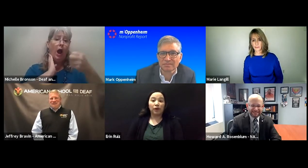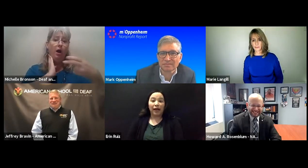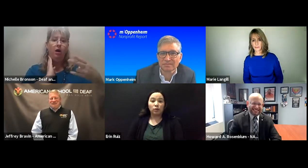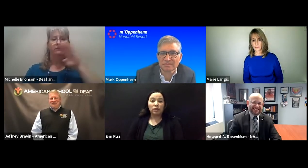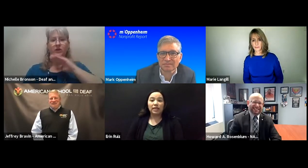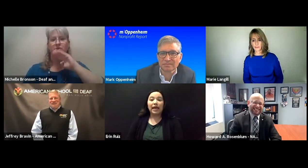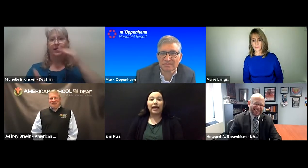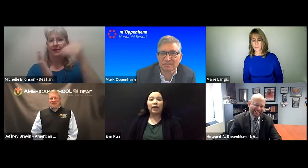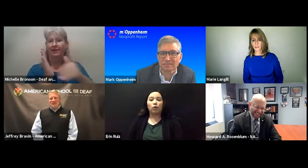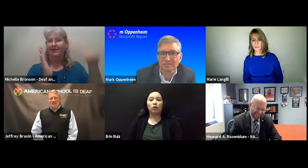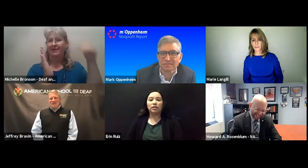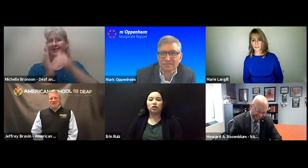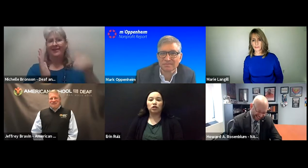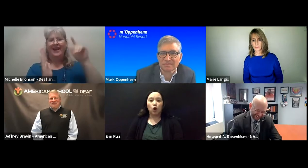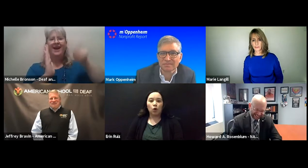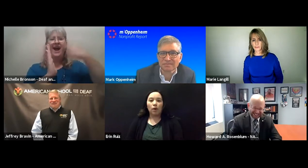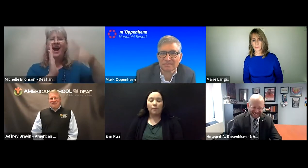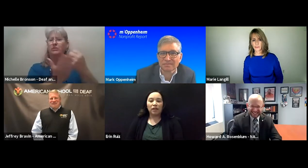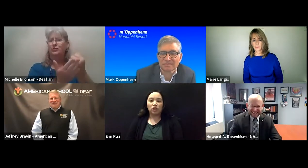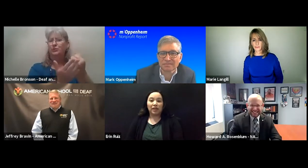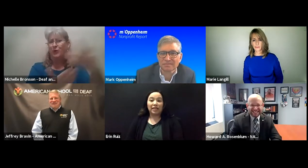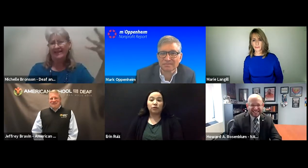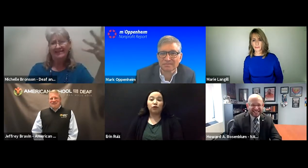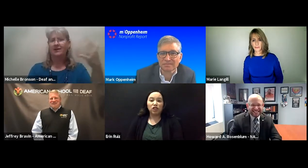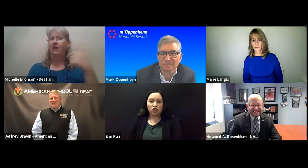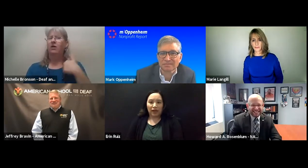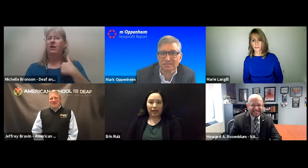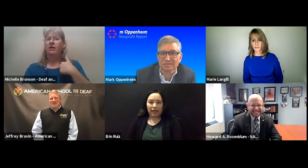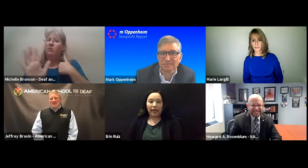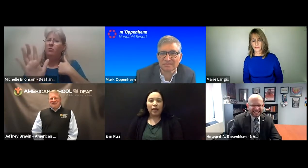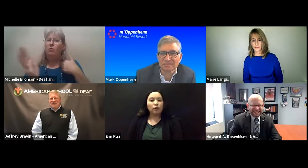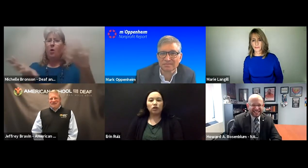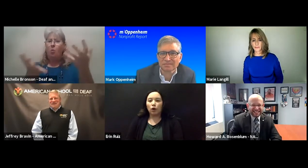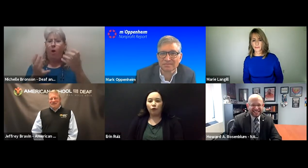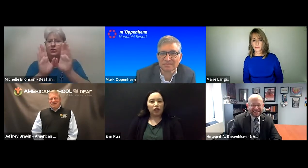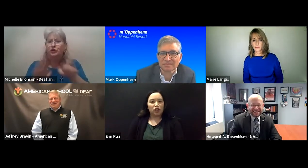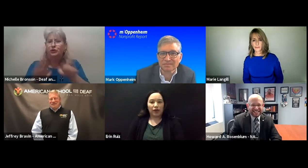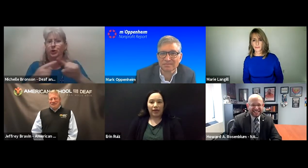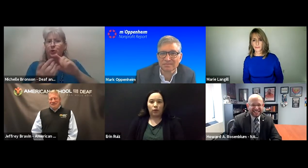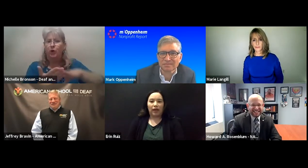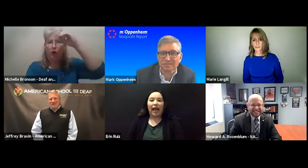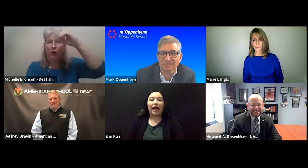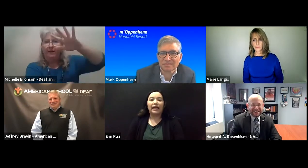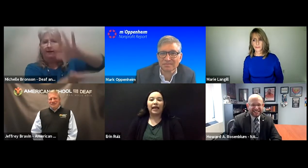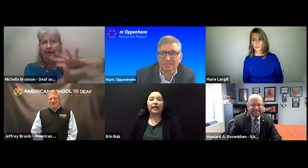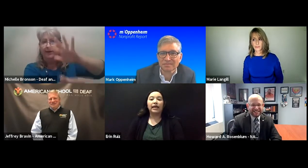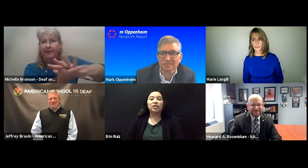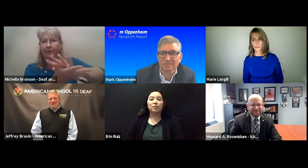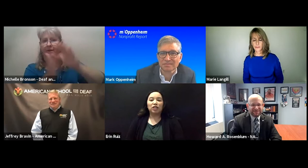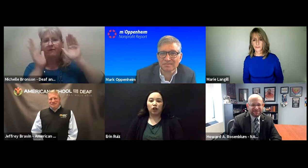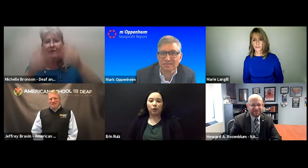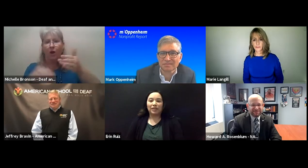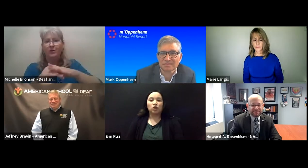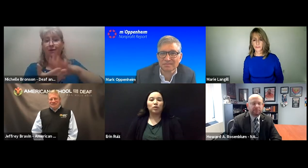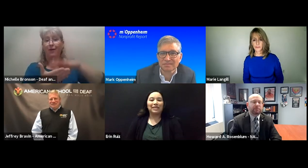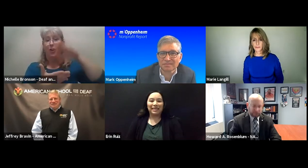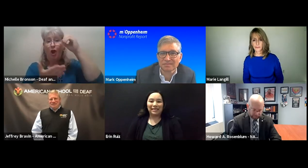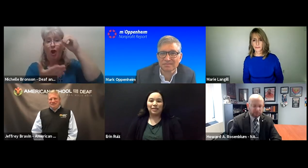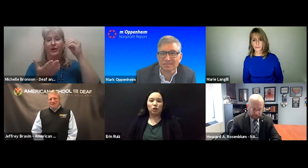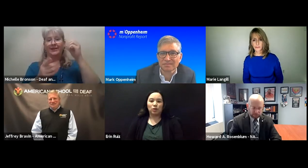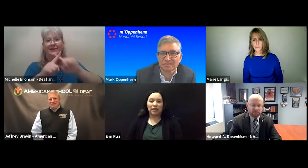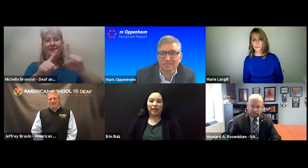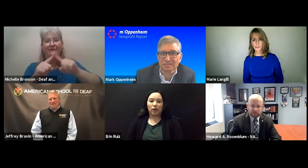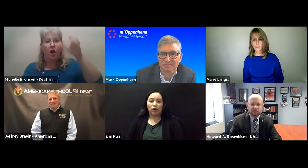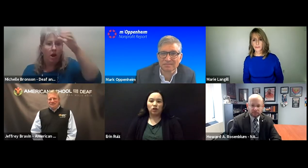things were pronounced, it was so much less frustrating. It was so frustrating when I had a speech therapist who